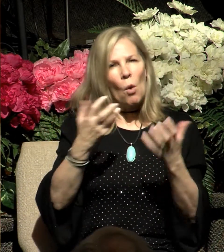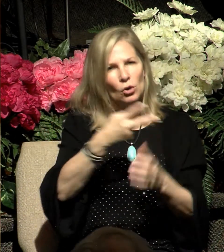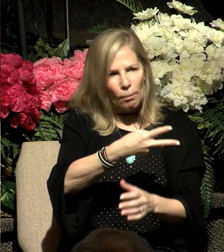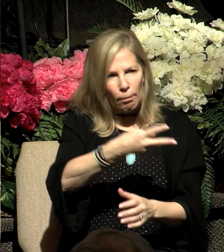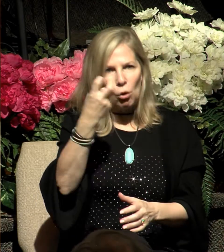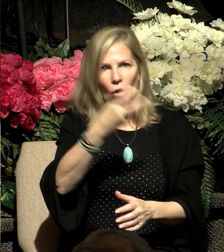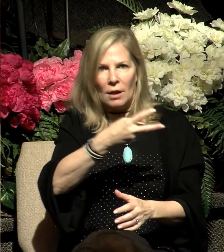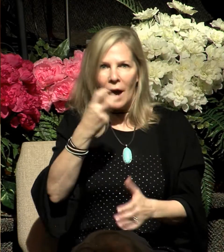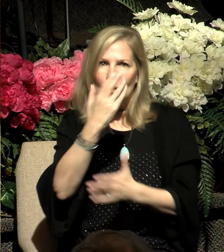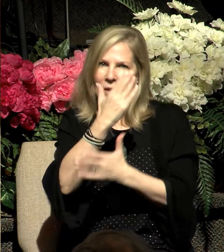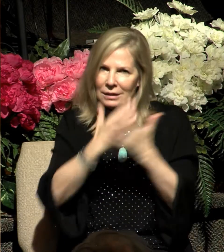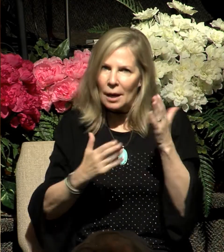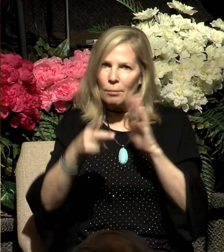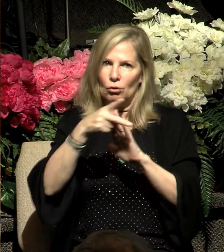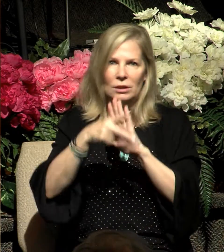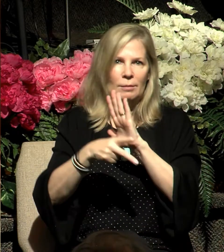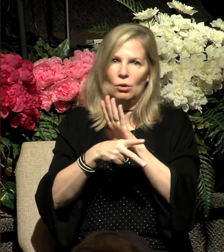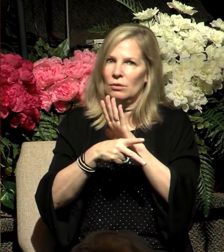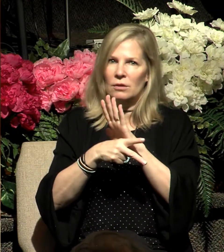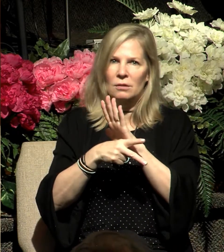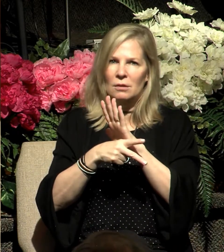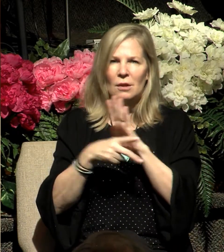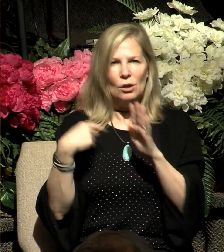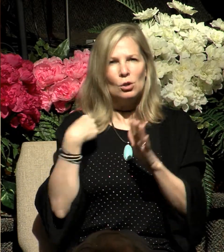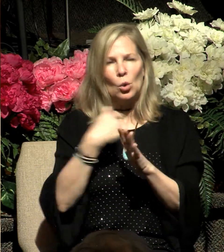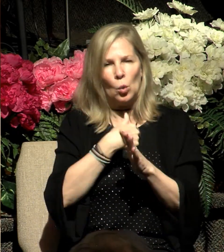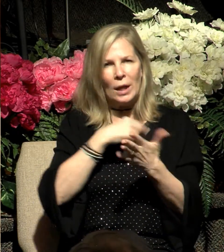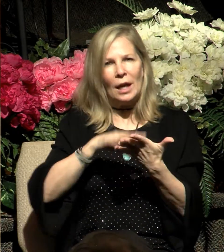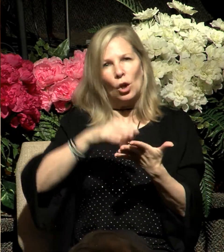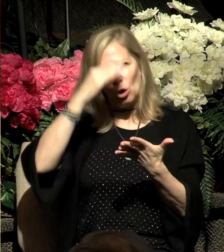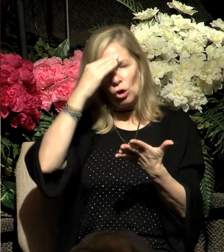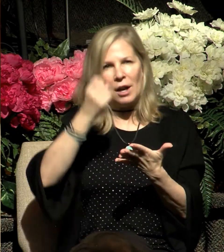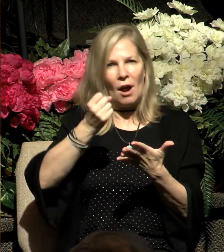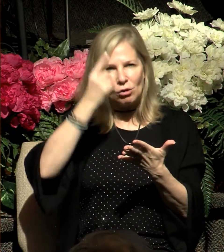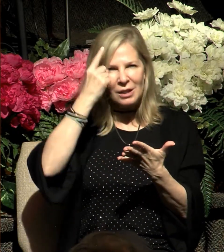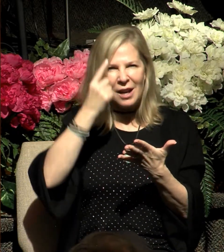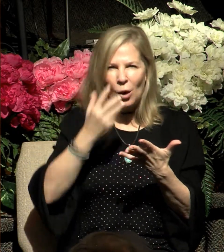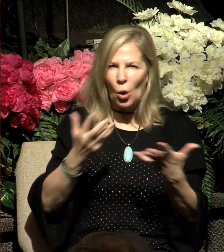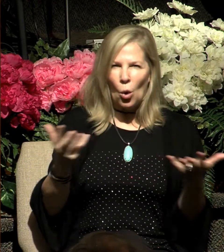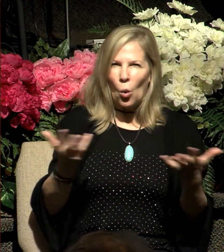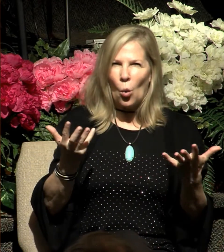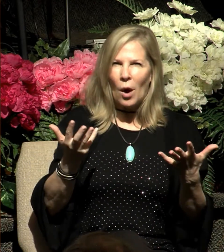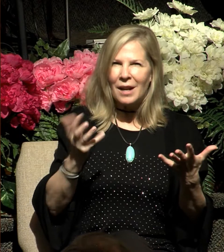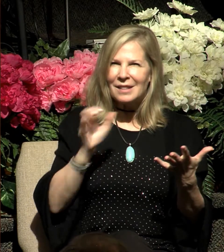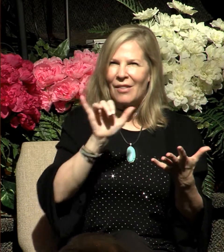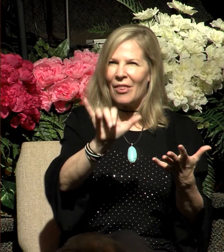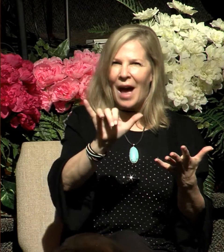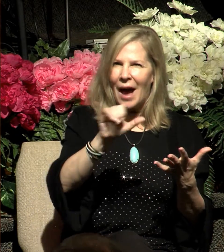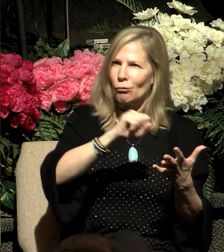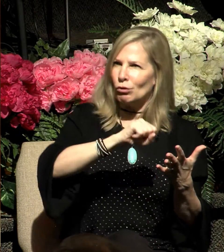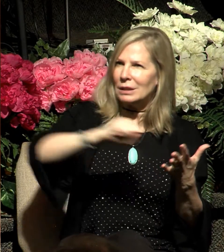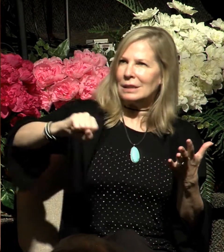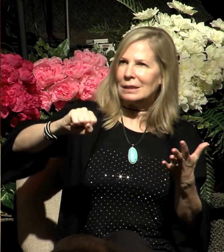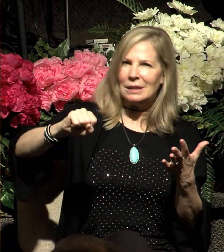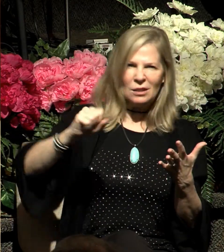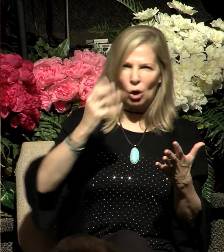all of us, and so that we might understand what resistance to the Holy Spirit looks like and the underlying causes